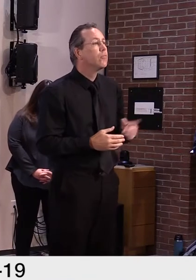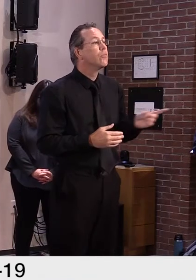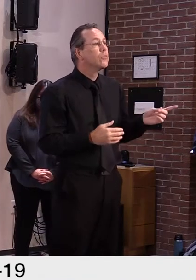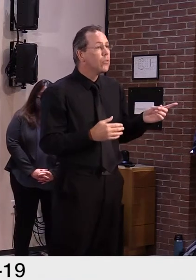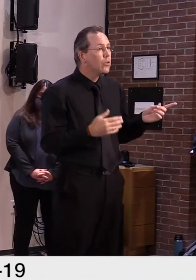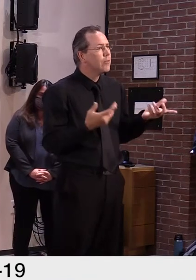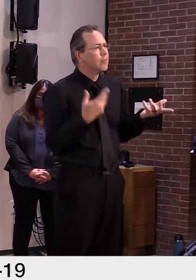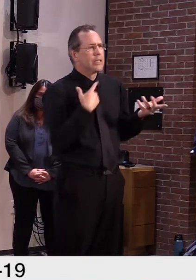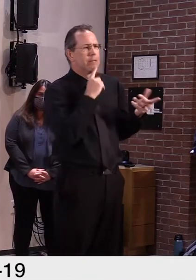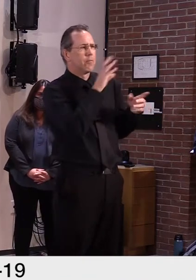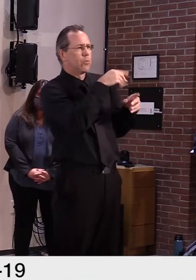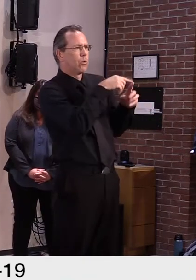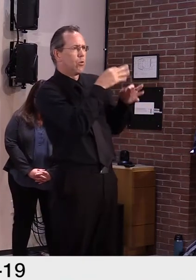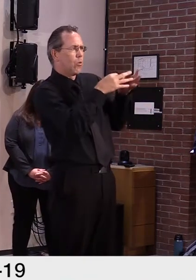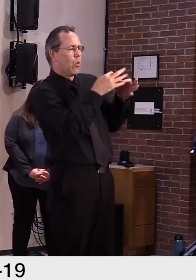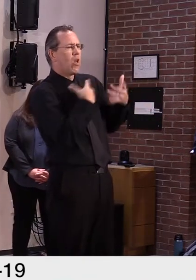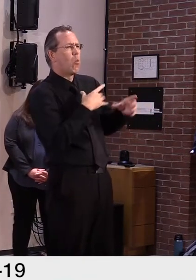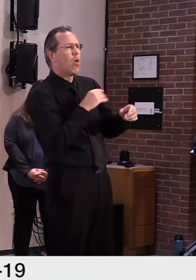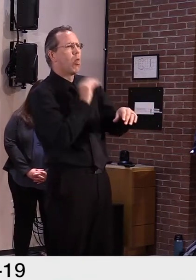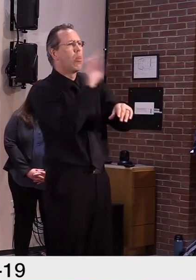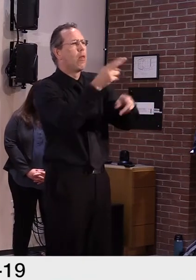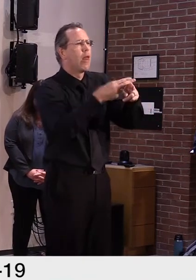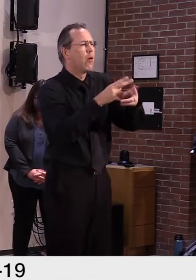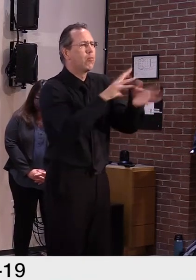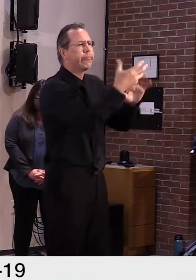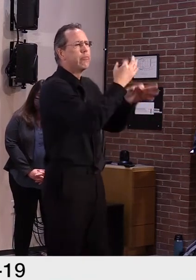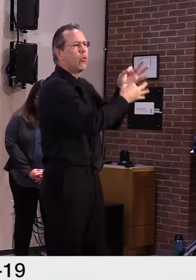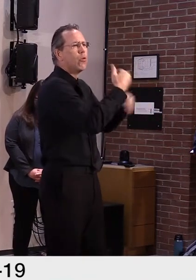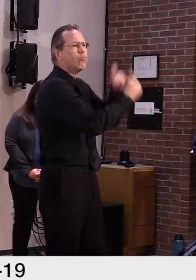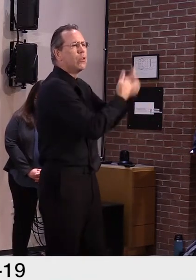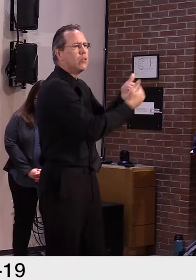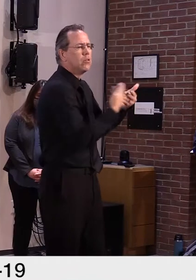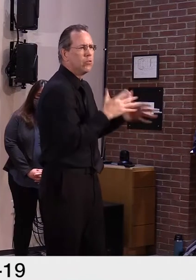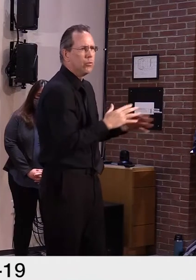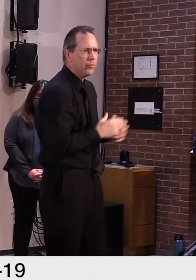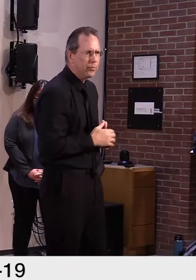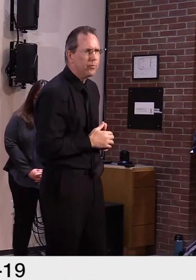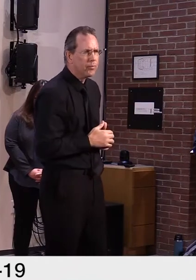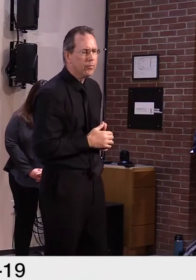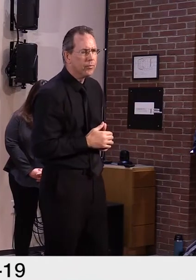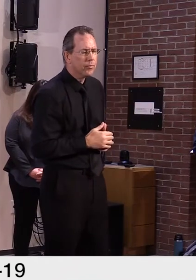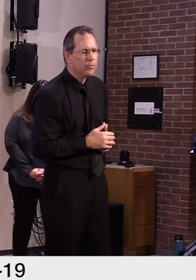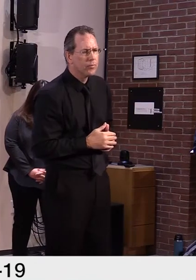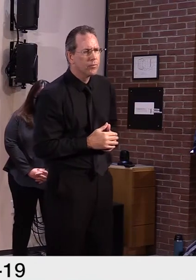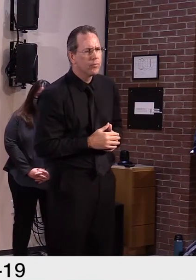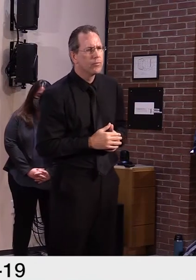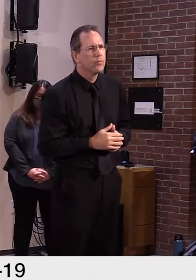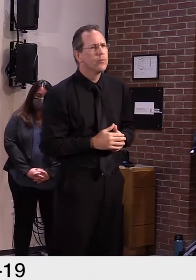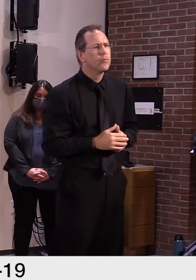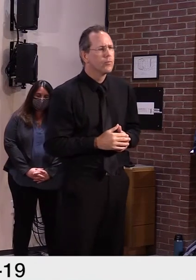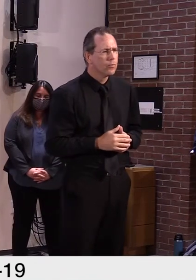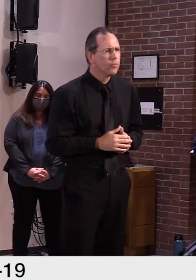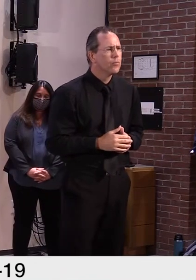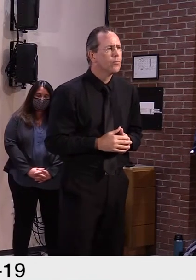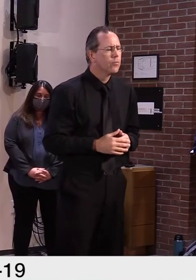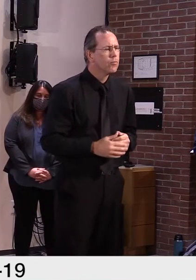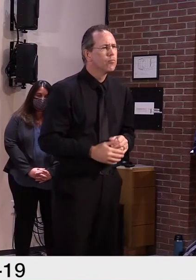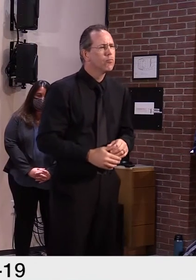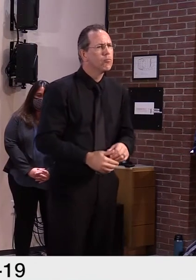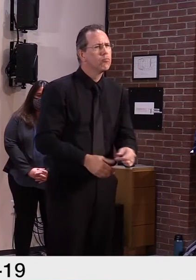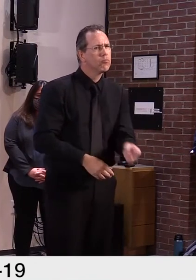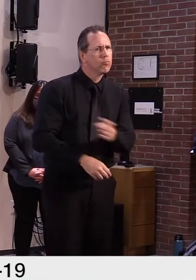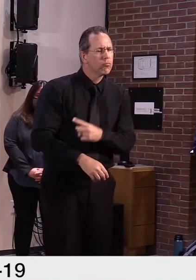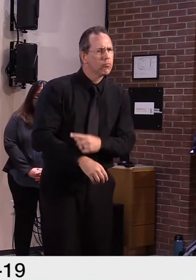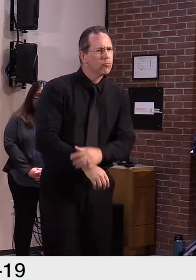Just governor that the question like just that the assessments ongoing our staff